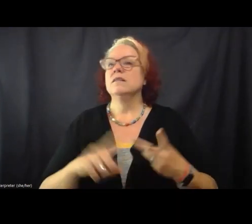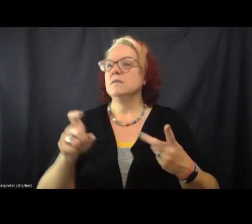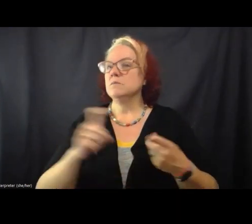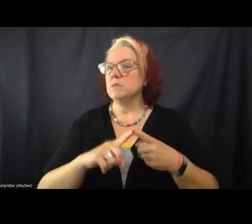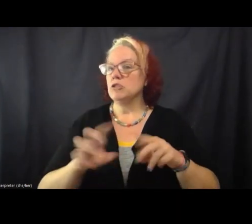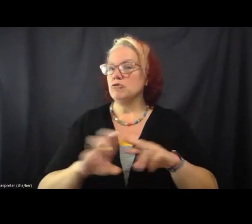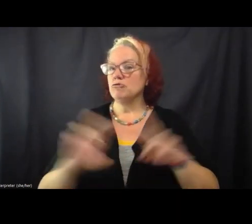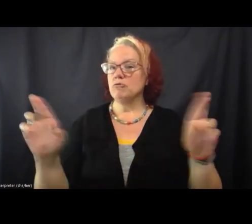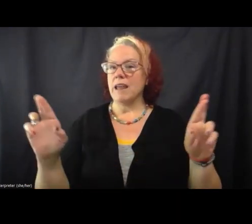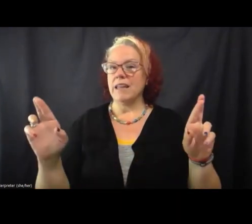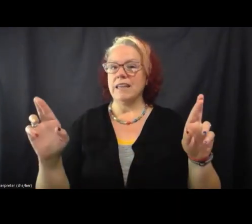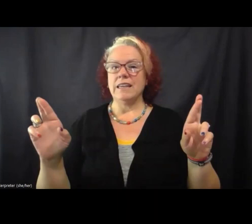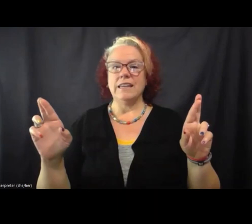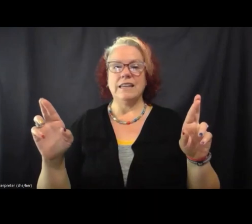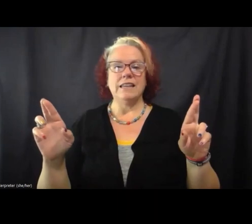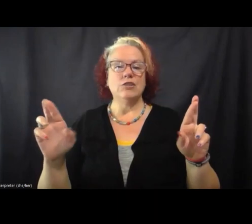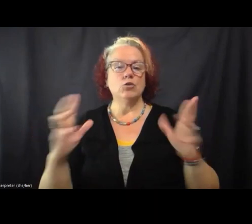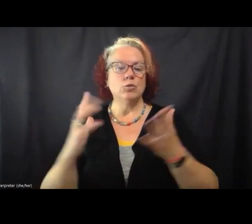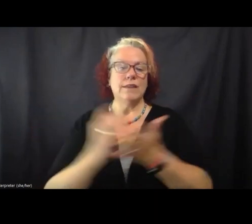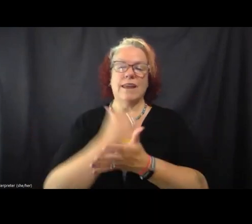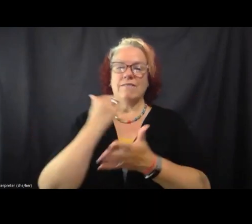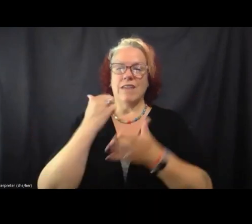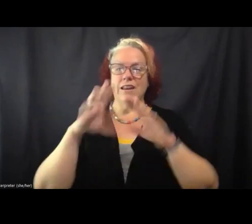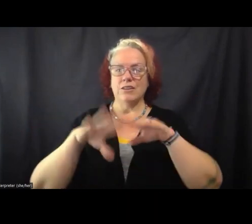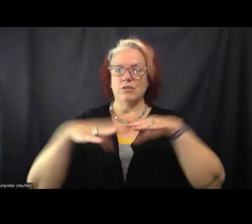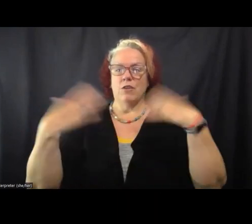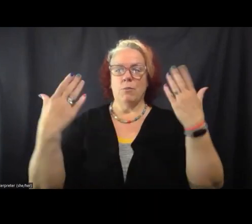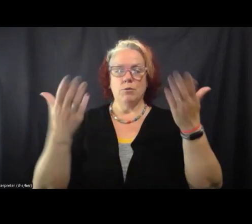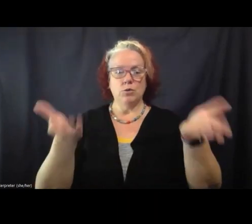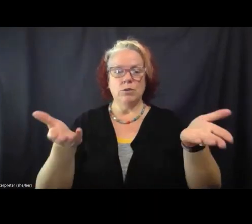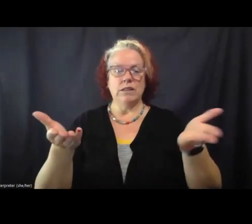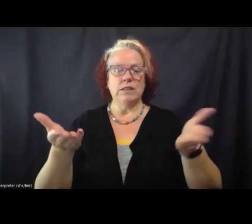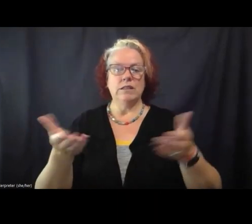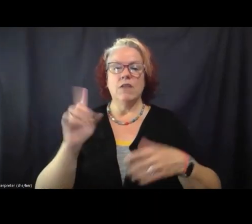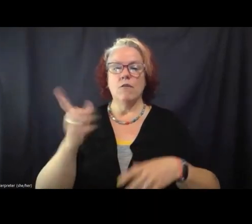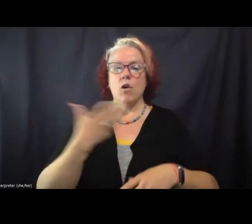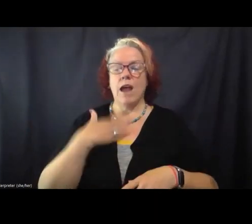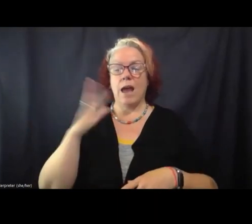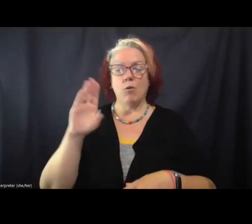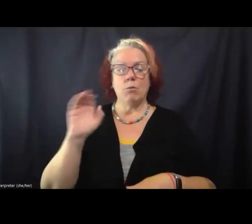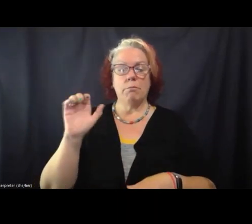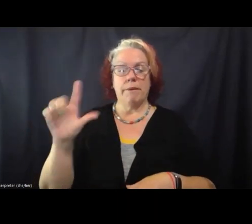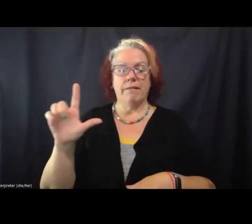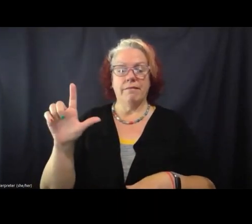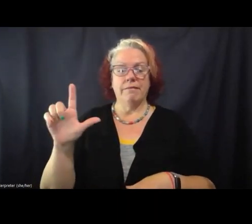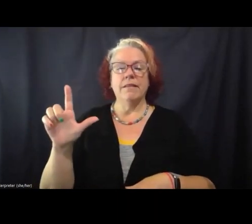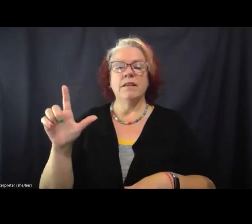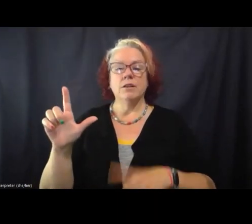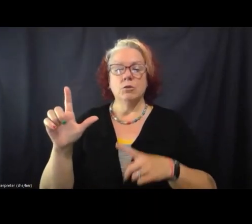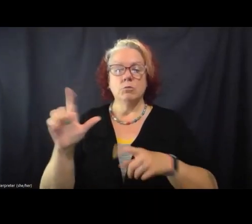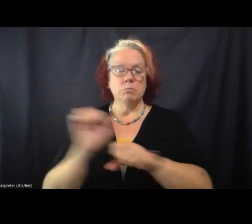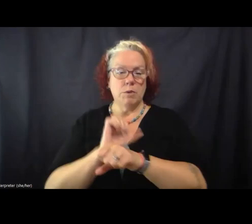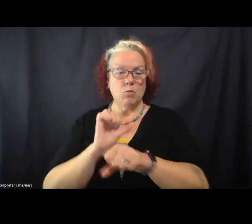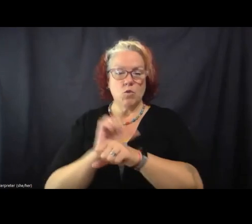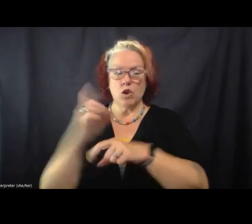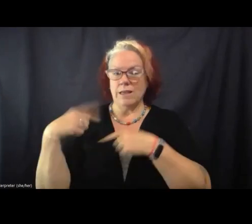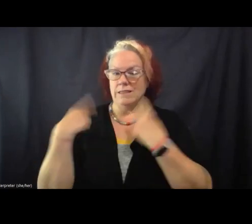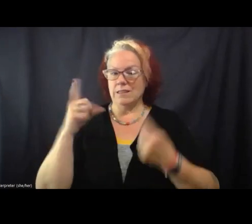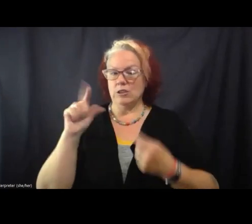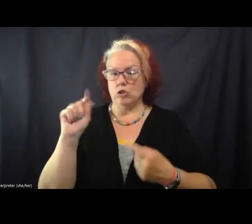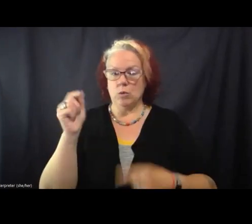advantage of openings that come. So one thing that happened for our bill is we have been working on this campaign since 2016.